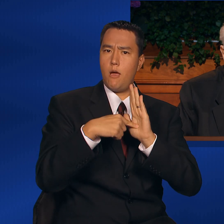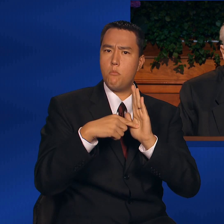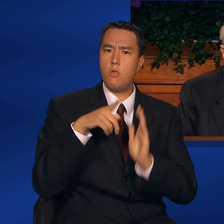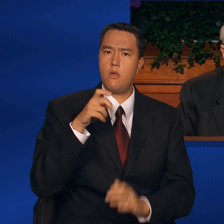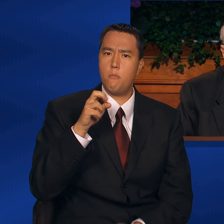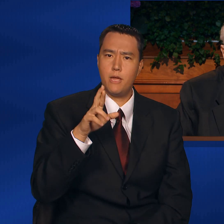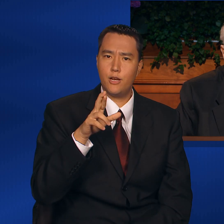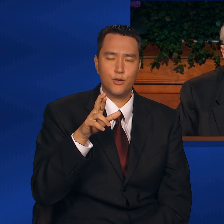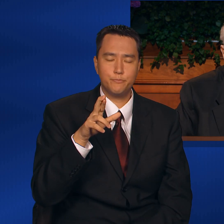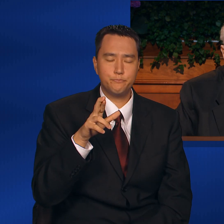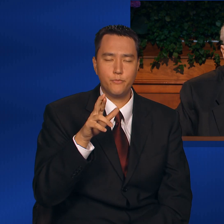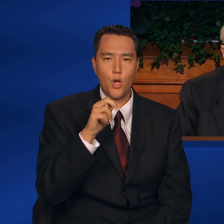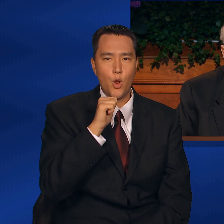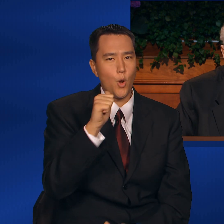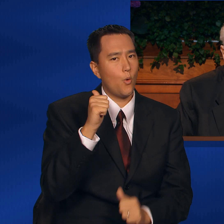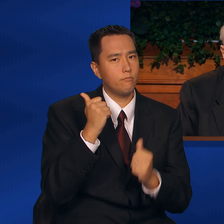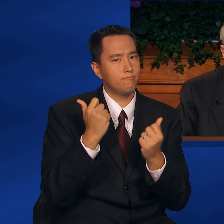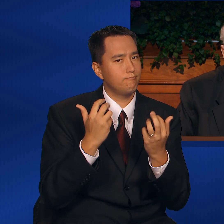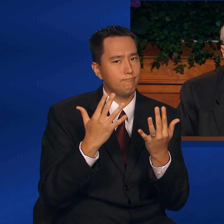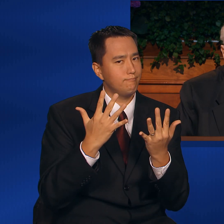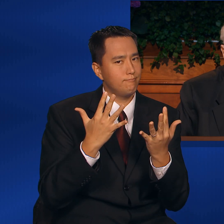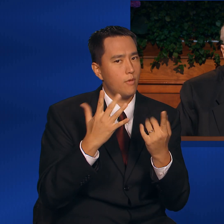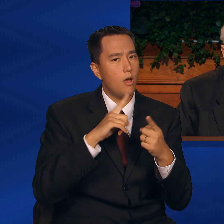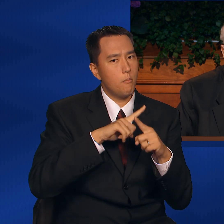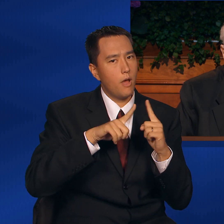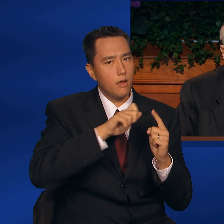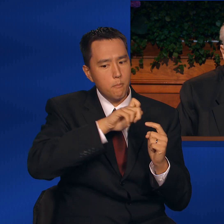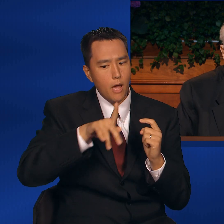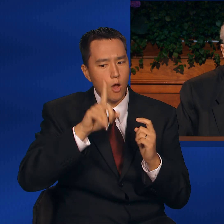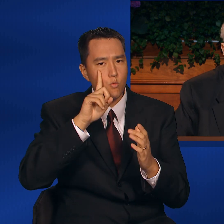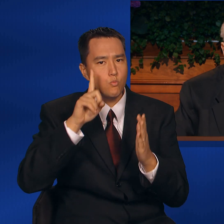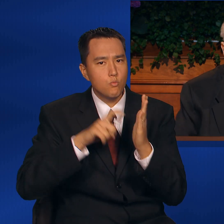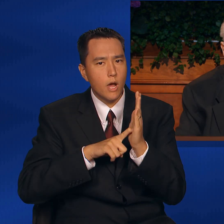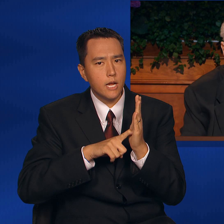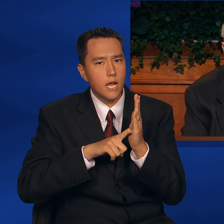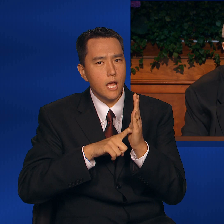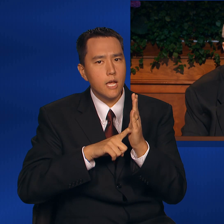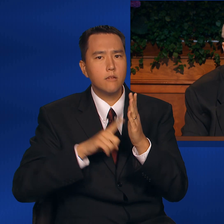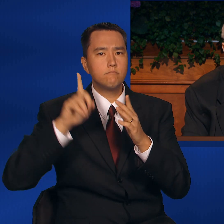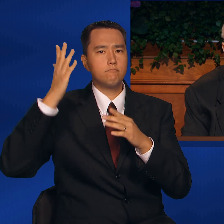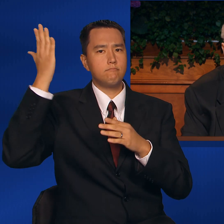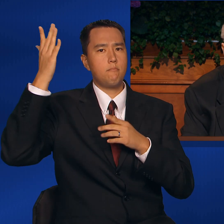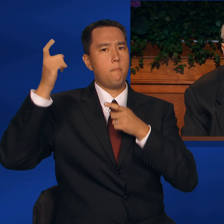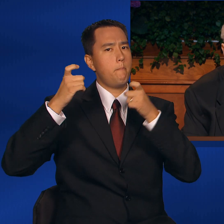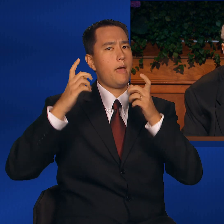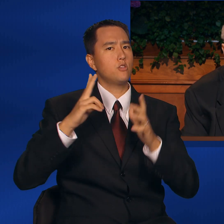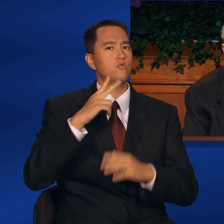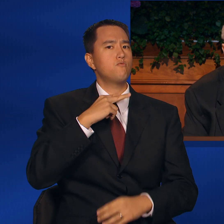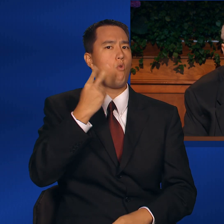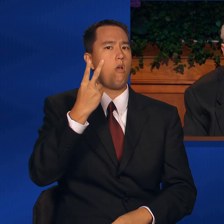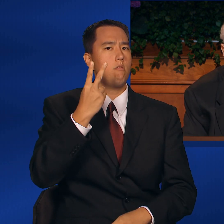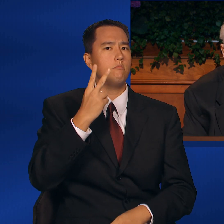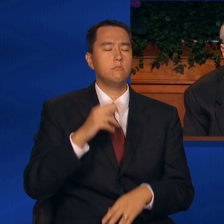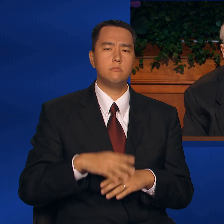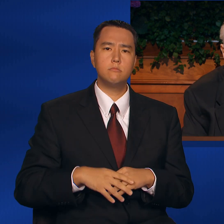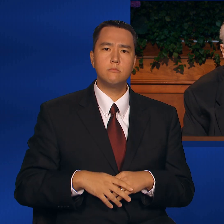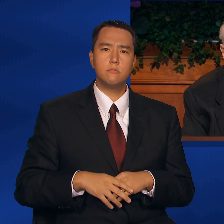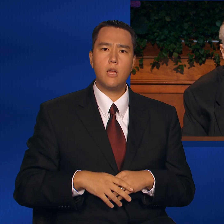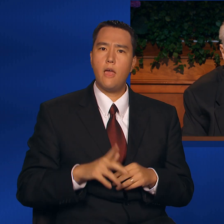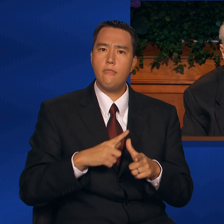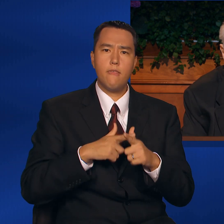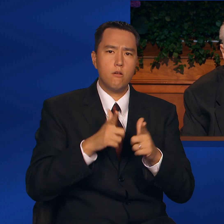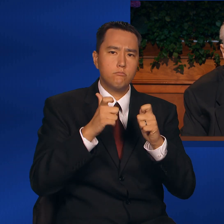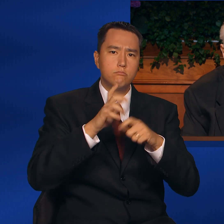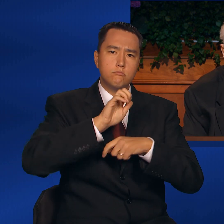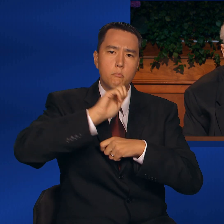Do not delay. Come, hear, and recognize the Master's voice calling. Then straightaway